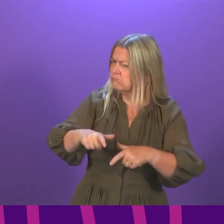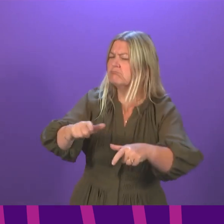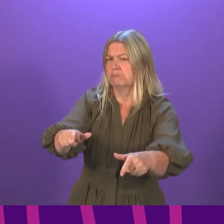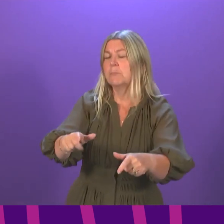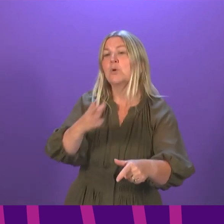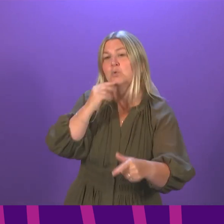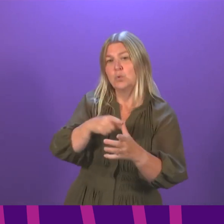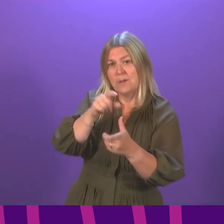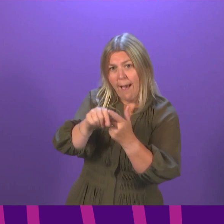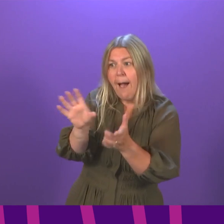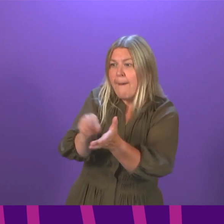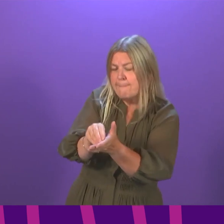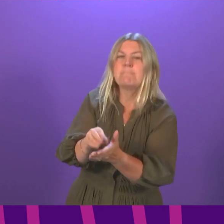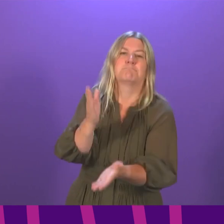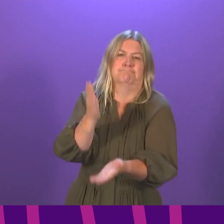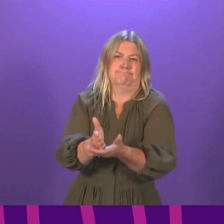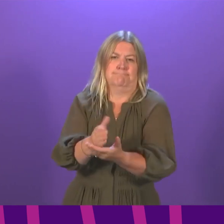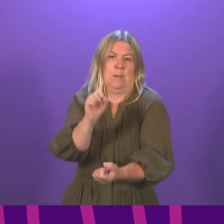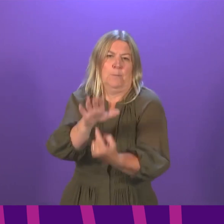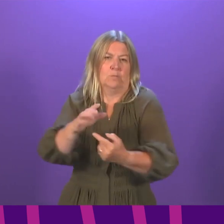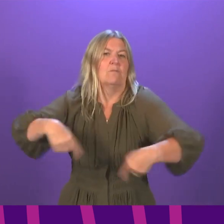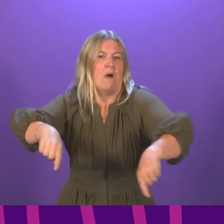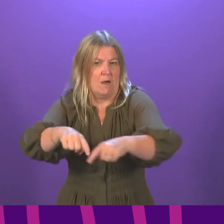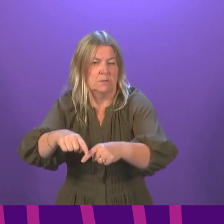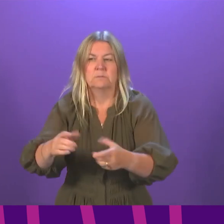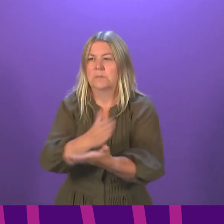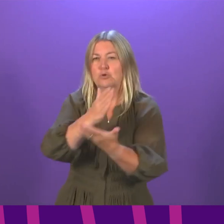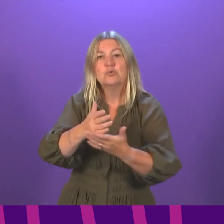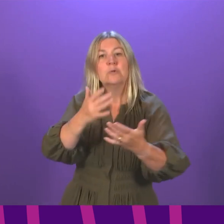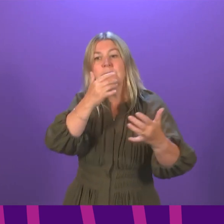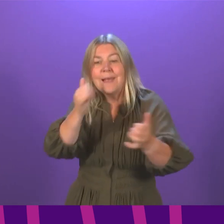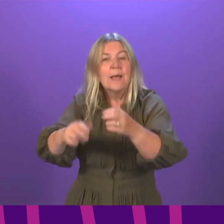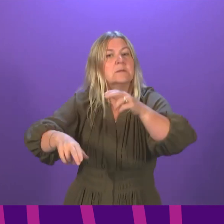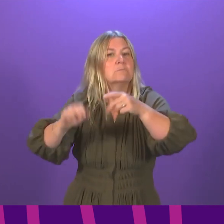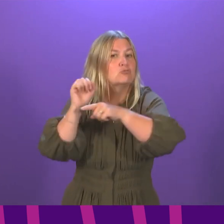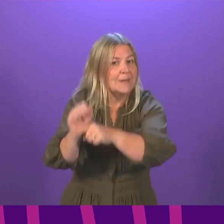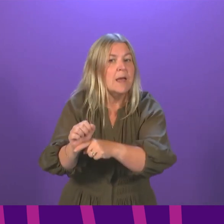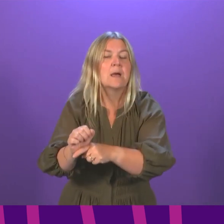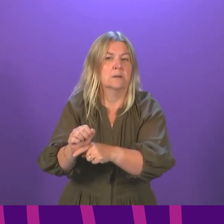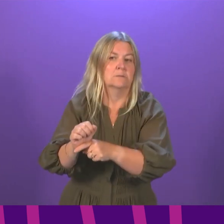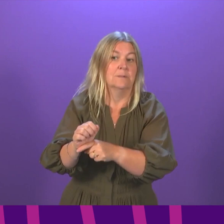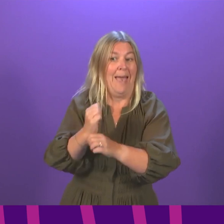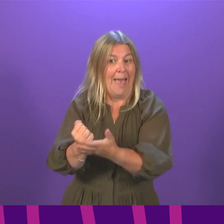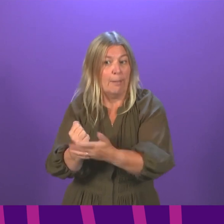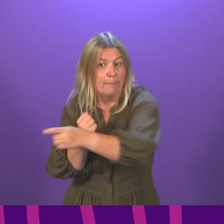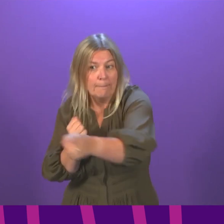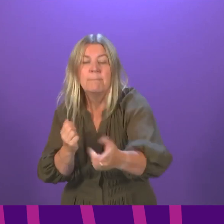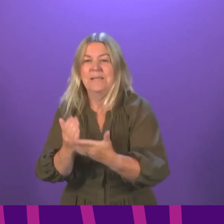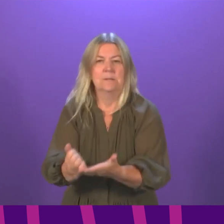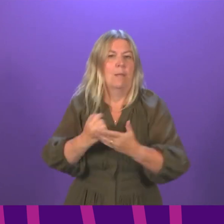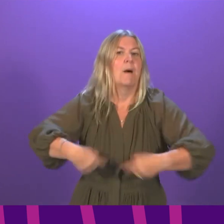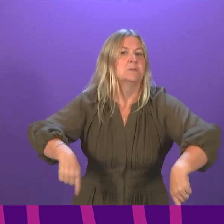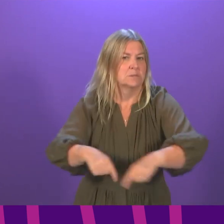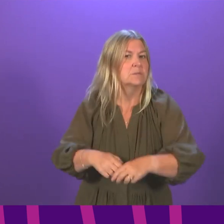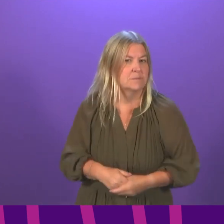app continues to be a really important way of helping Test and Protect. If we help Test and Protect, we will help the rest of us as well. We will give consideration to